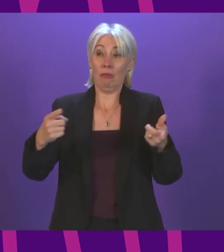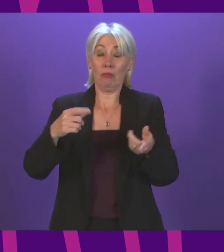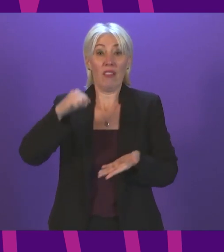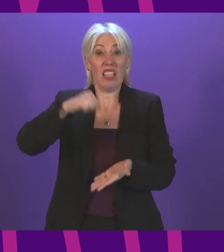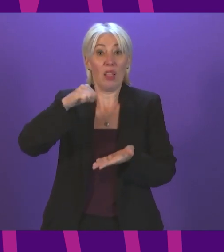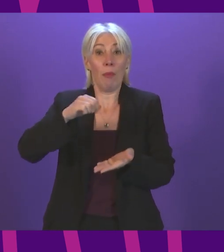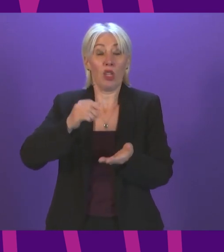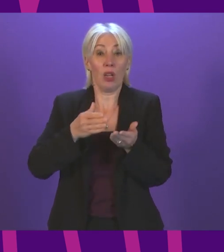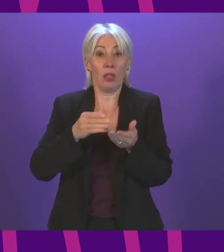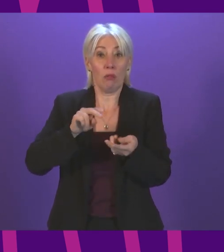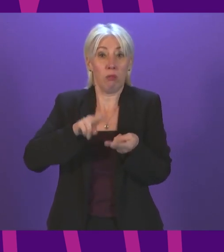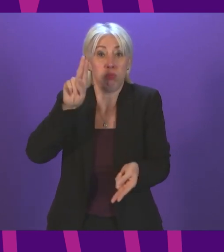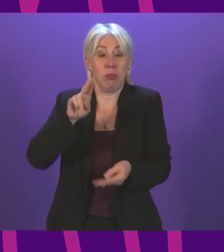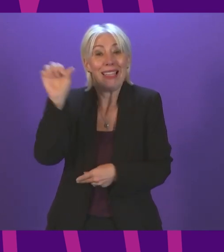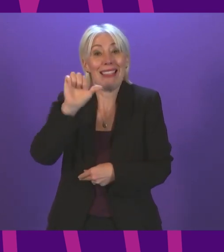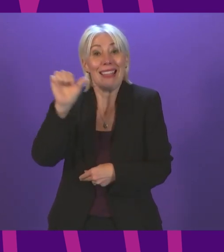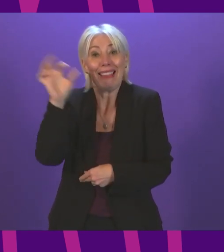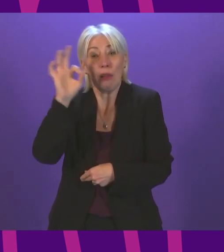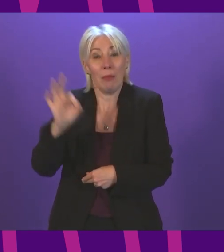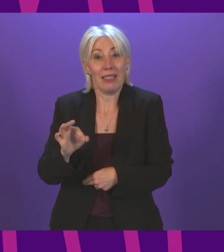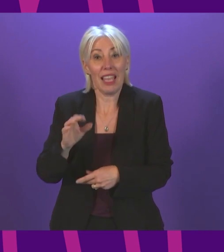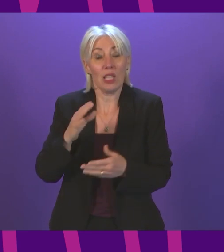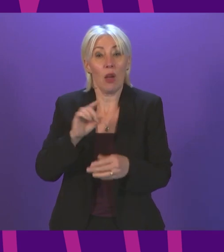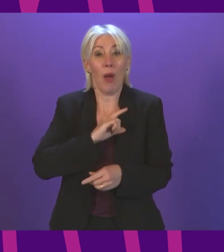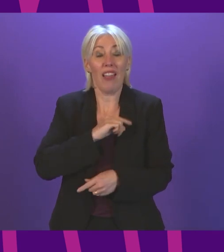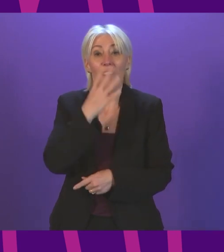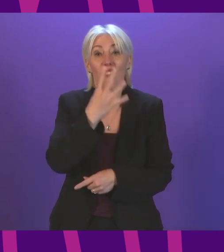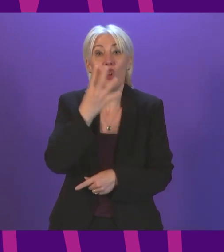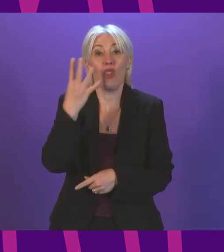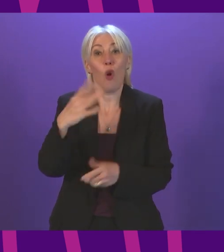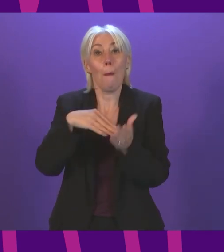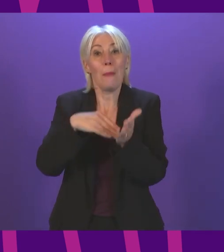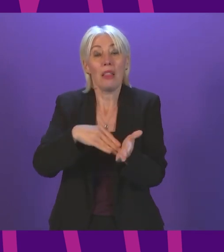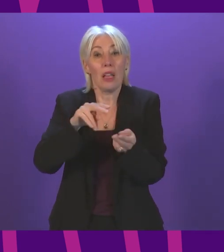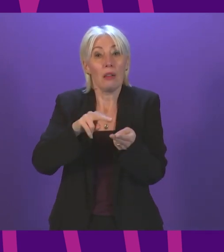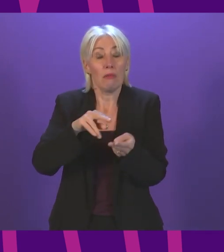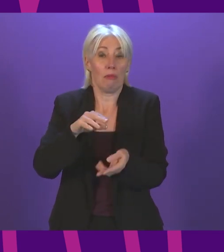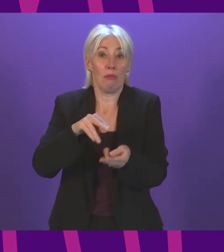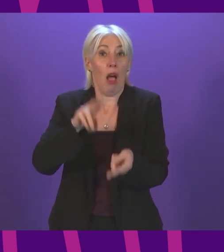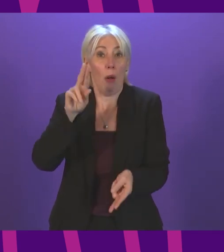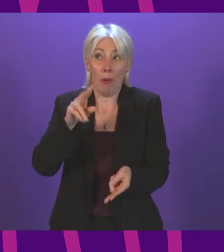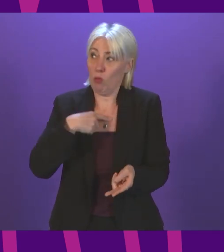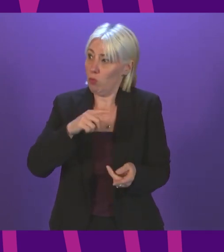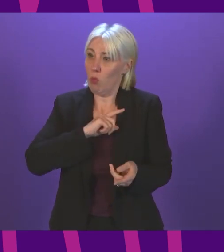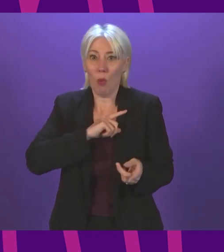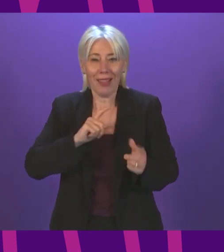has increased by almost 16% in this year by 44 million. So, we will continue to make those and invest in the Scottish